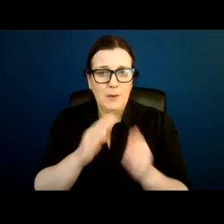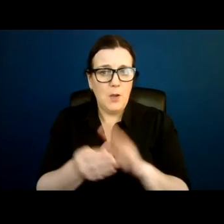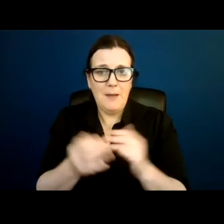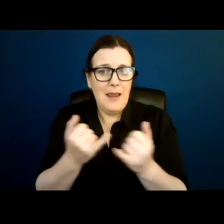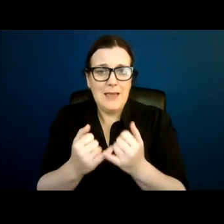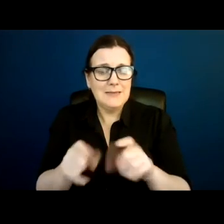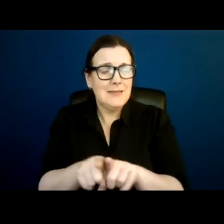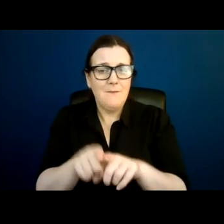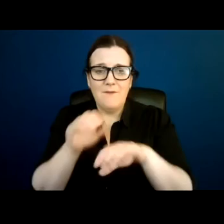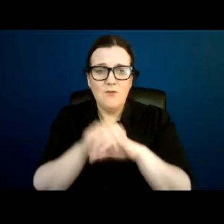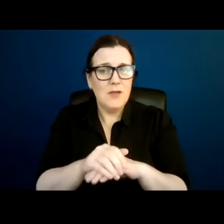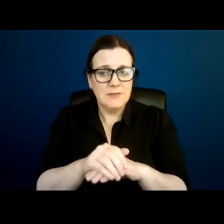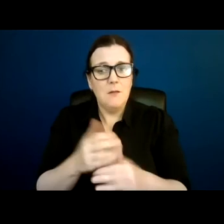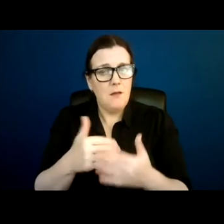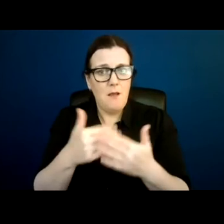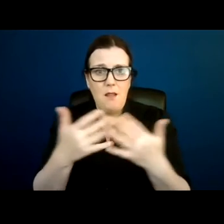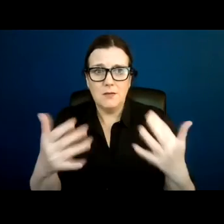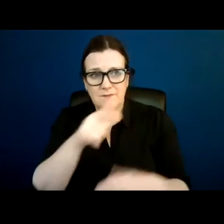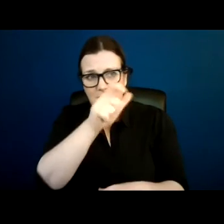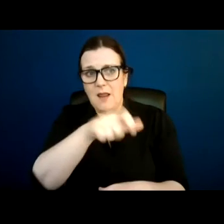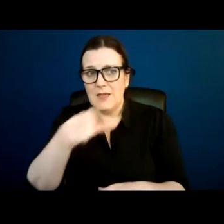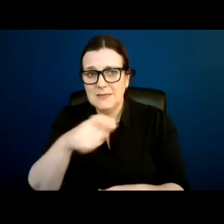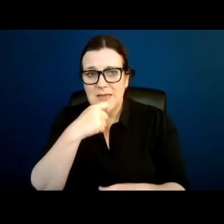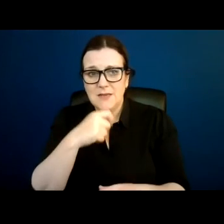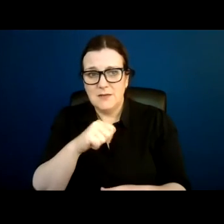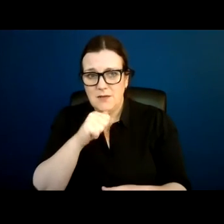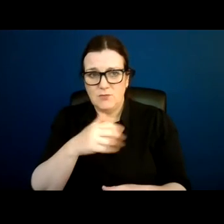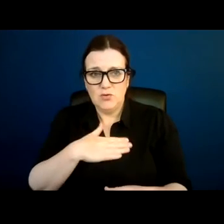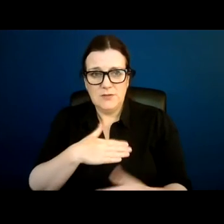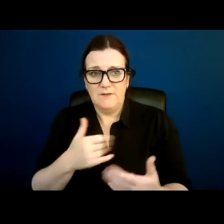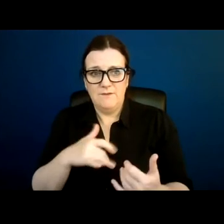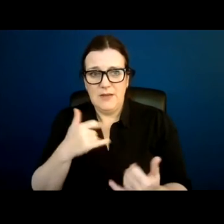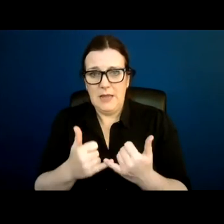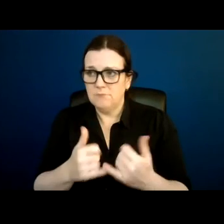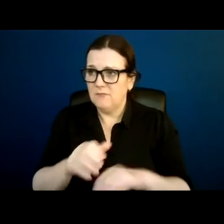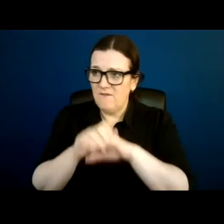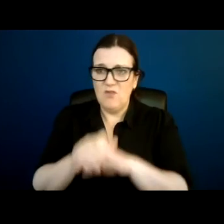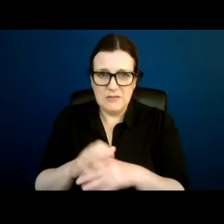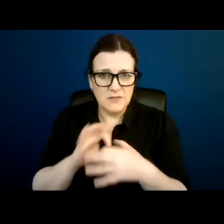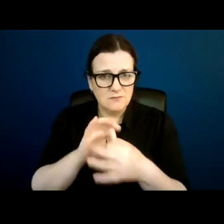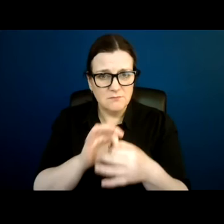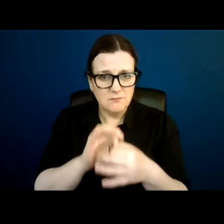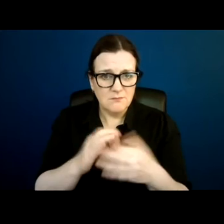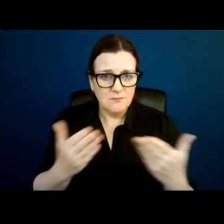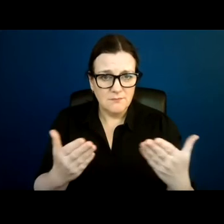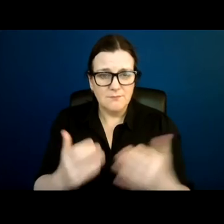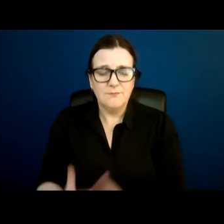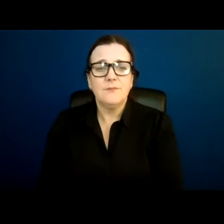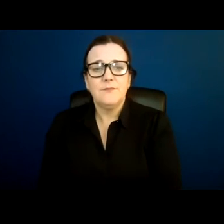they are not just like the nurses or so, because these are my friends. And with a friend,